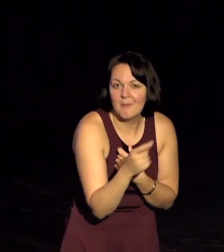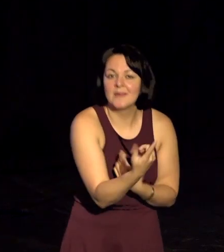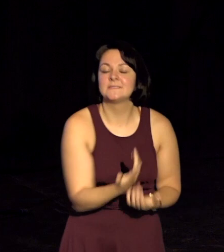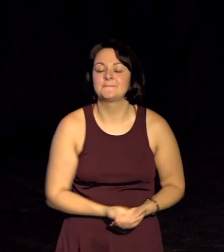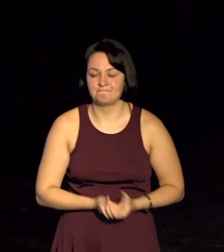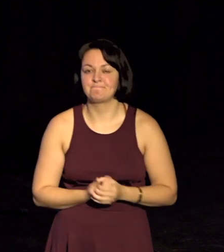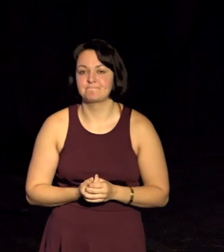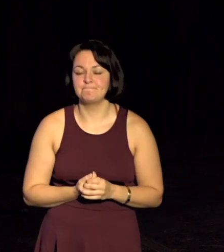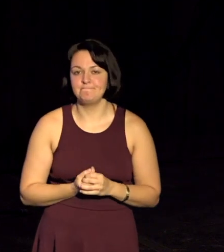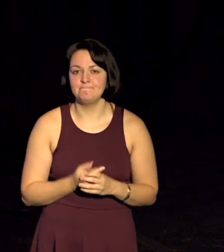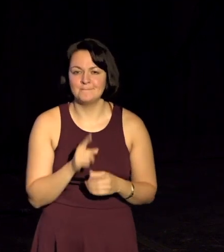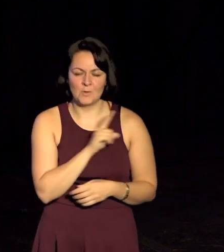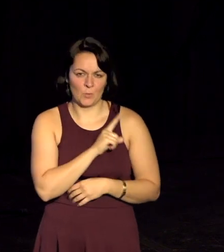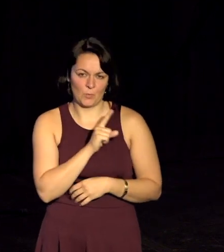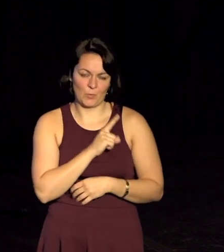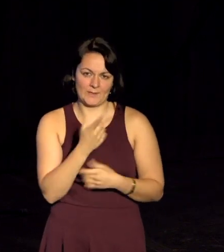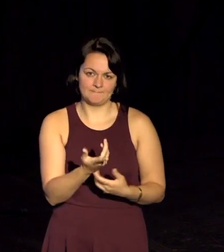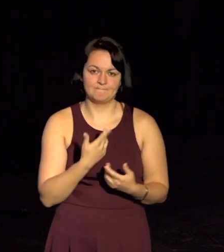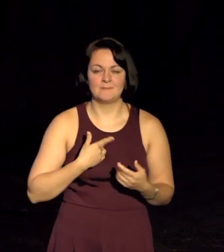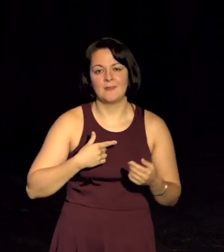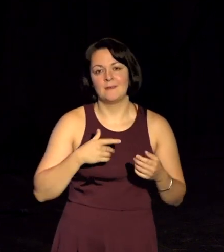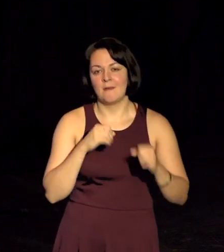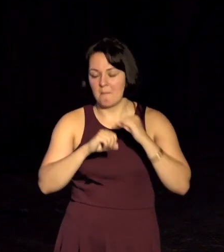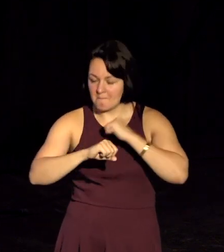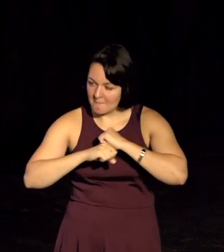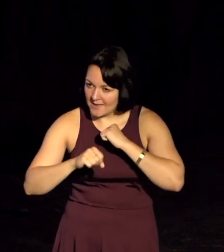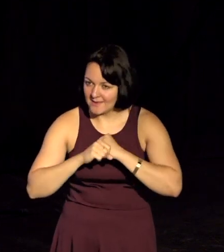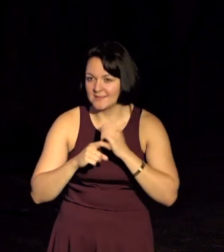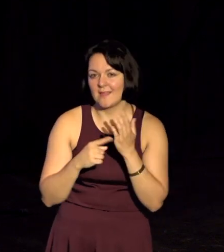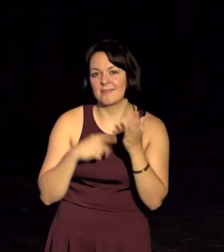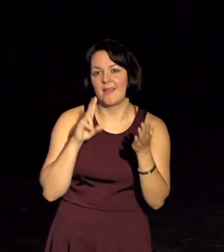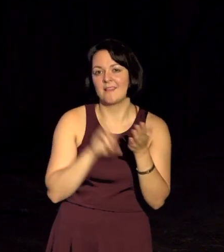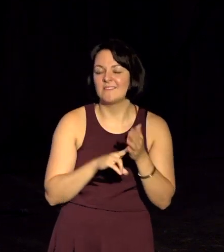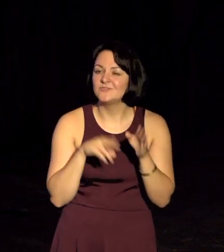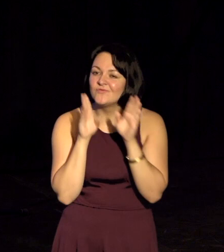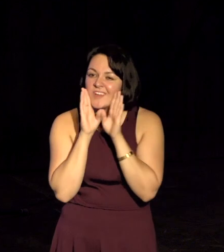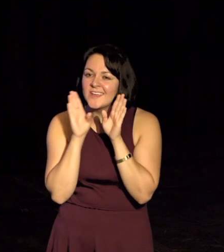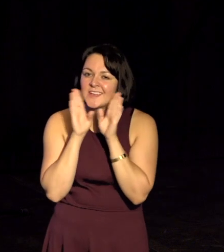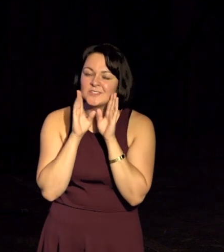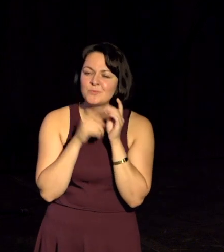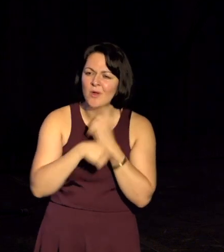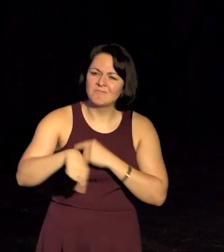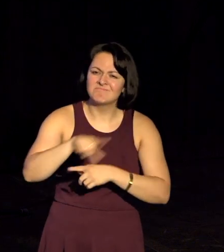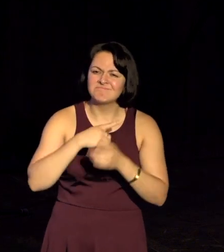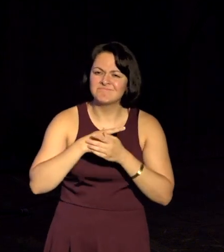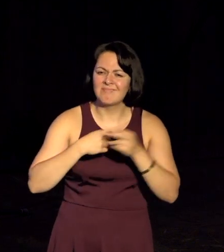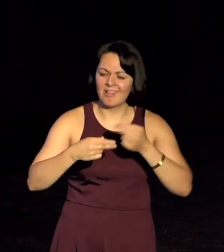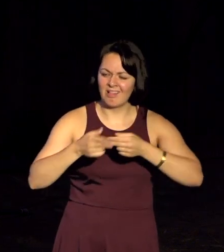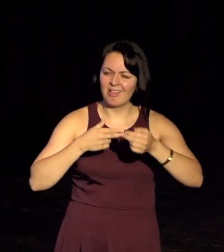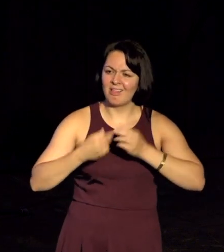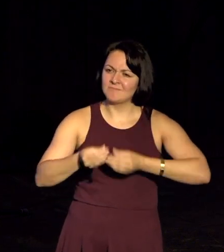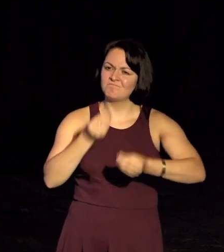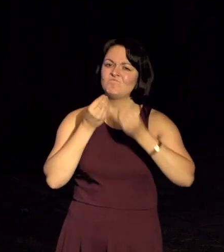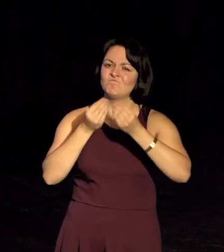we learn comes through media, television, Facebook. And when you see